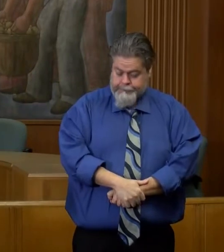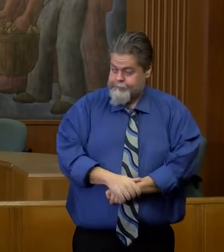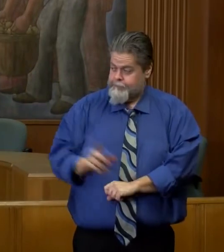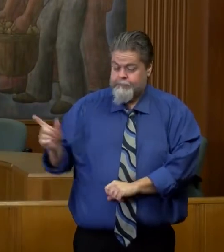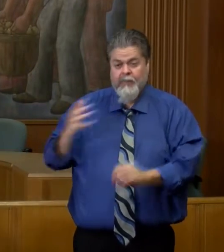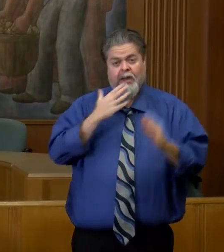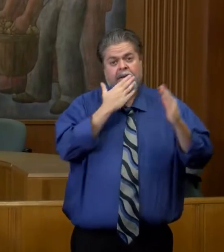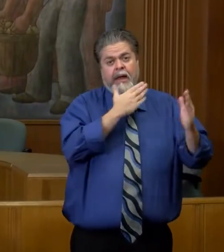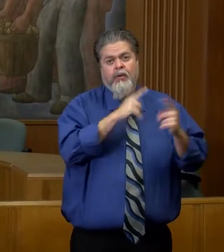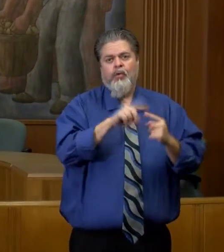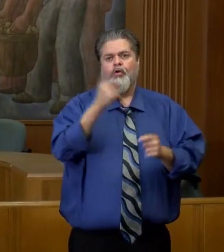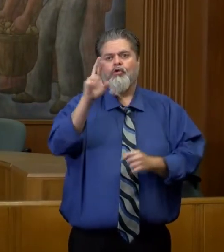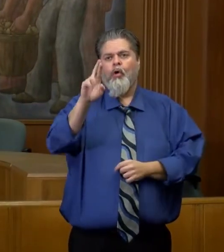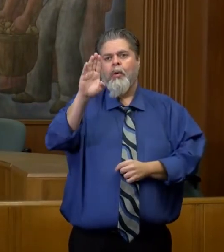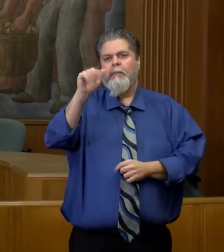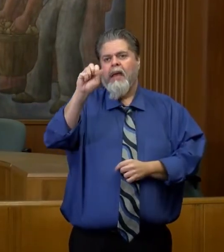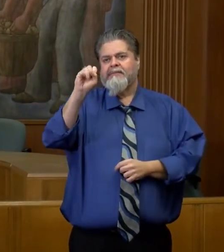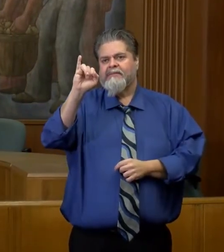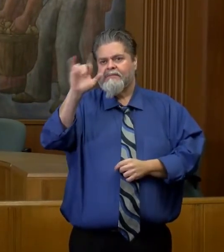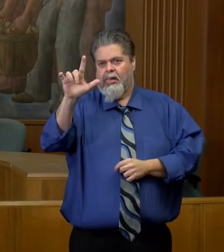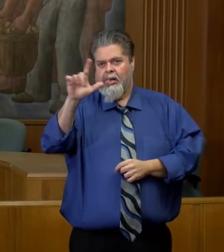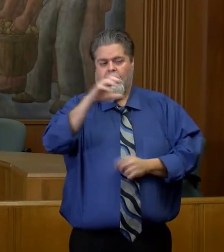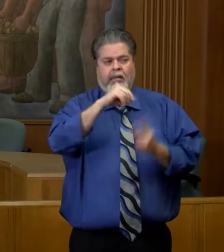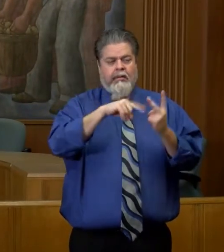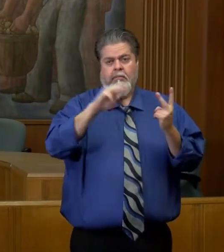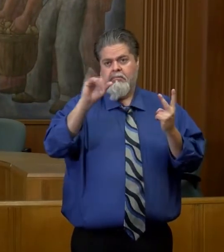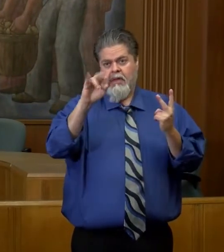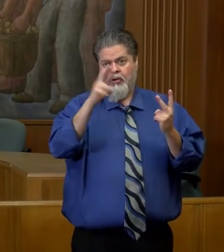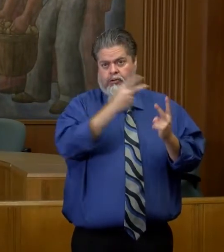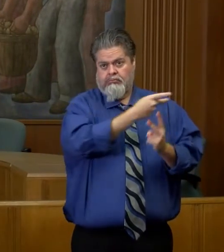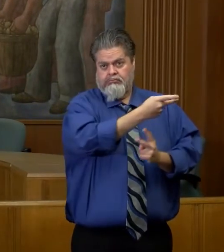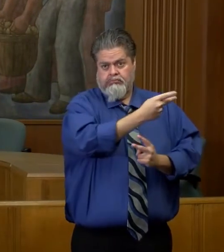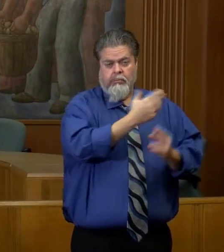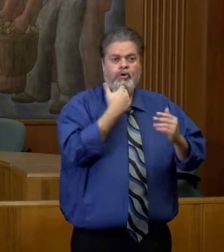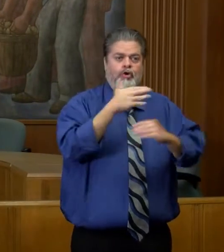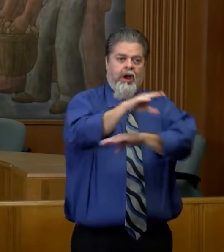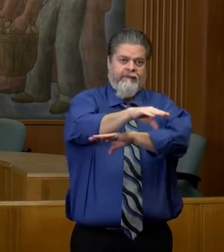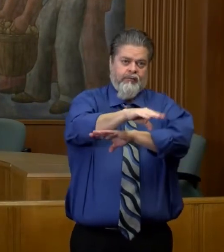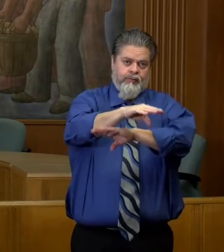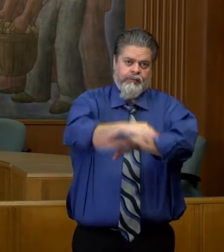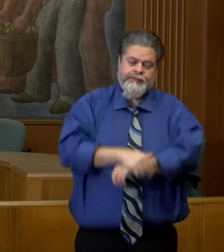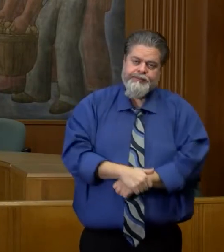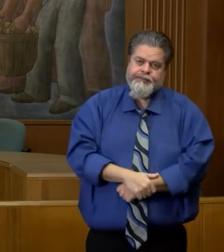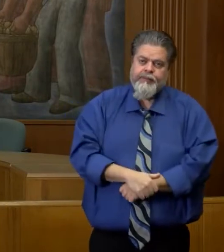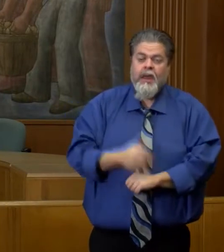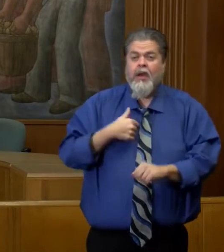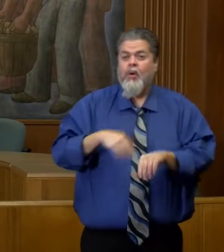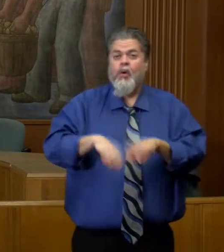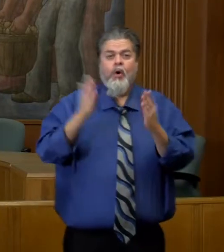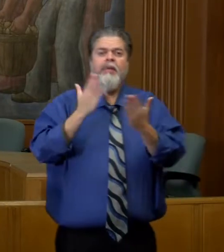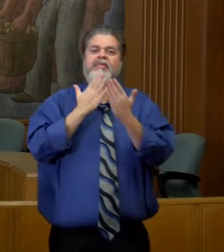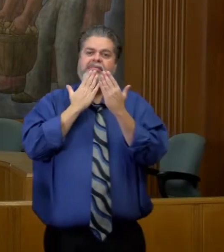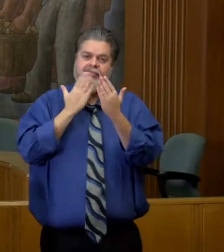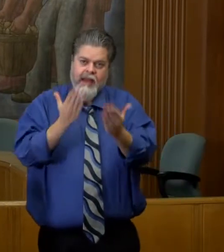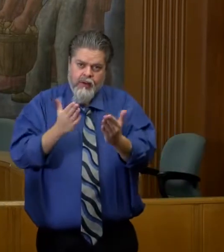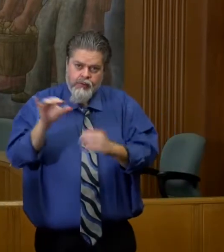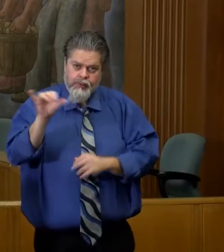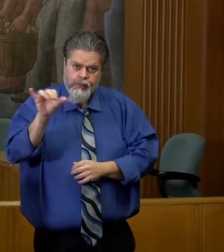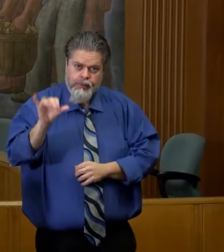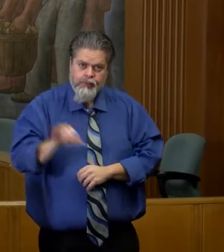Thanks, Dr. Basil and Mayor as well and good afternoon. I'm going to start with a thank you as well.